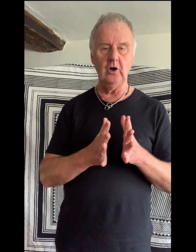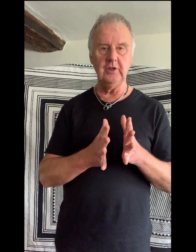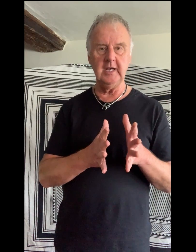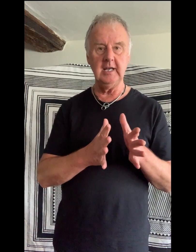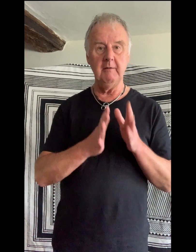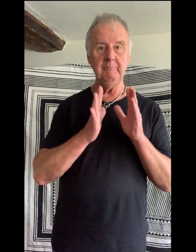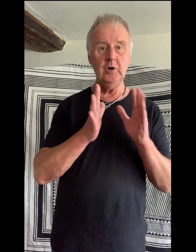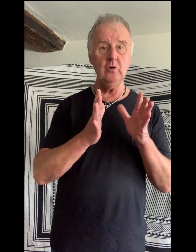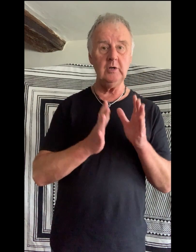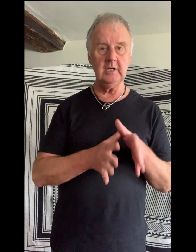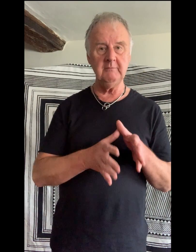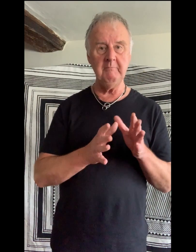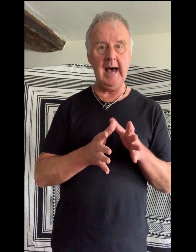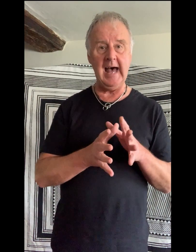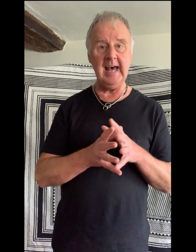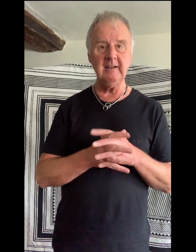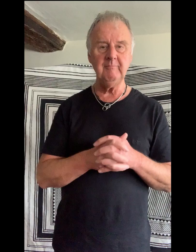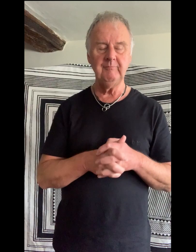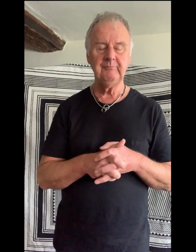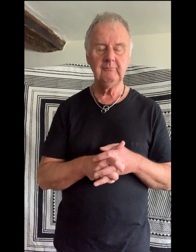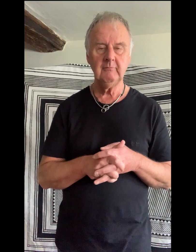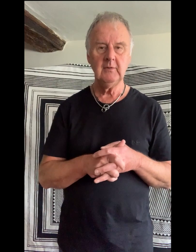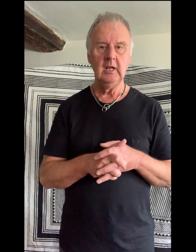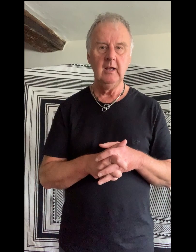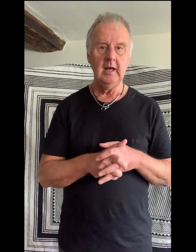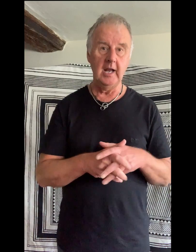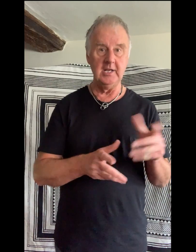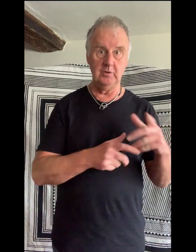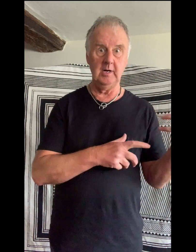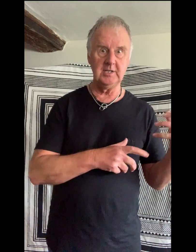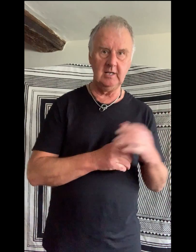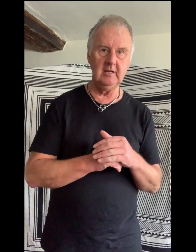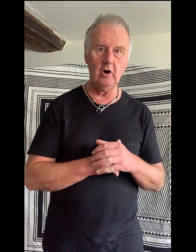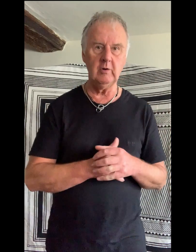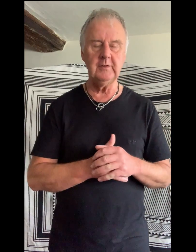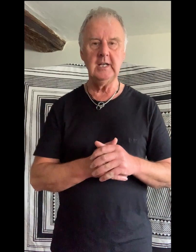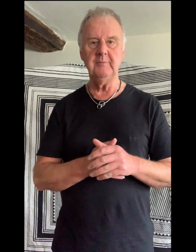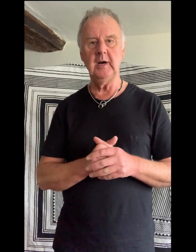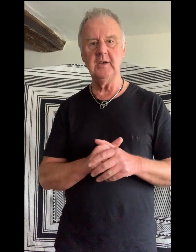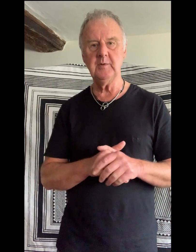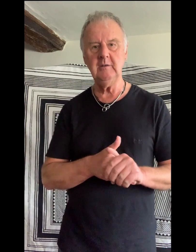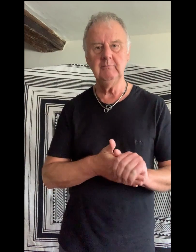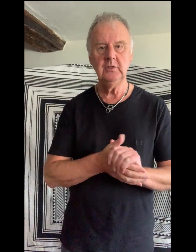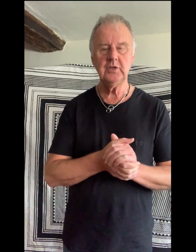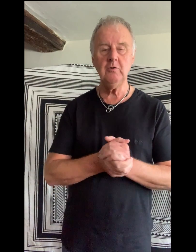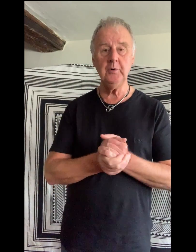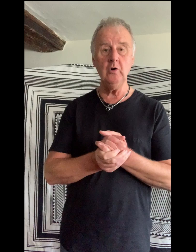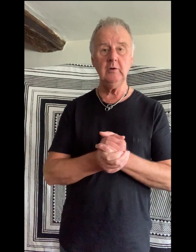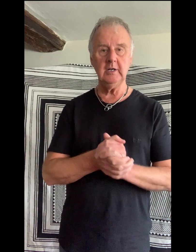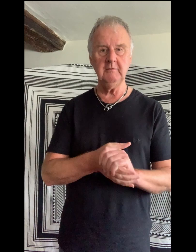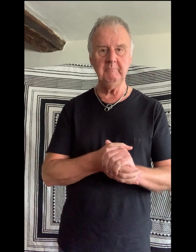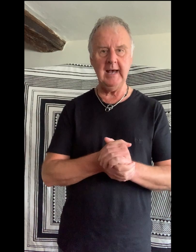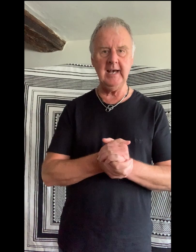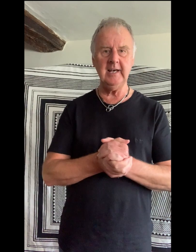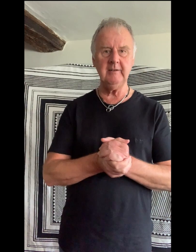on the broken man. Broken Unless you are singing the whole of the lead part as well. So broken man.